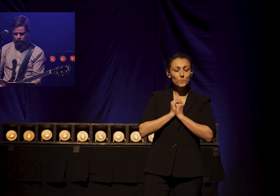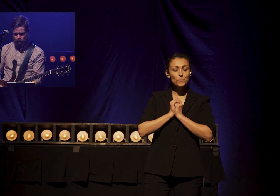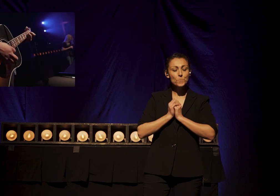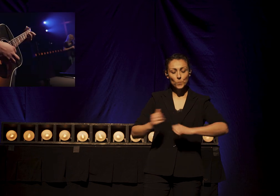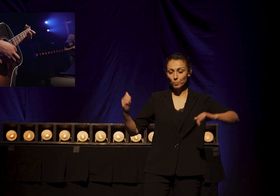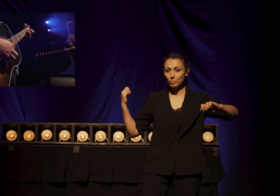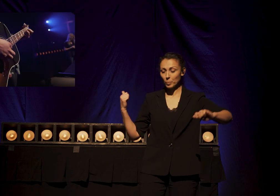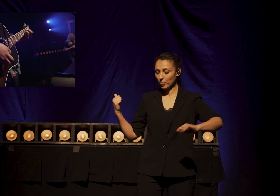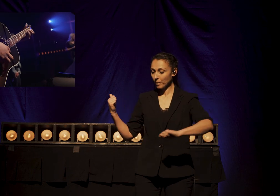I'm I